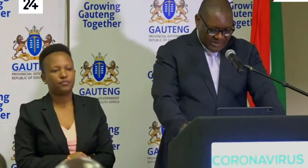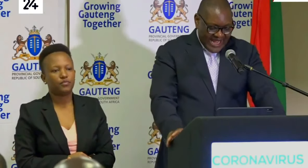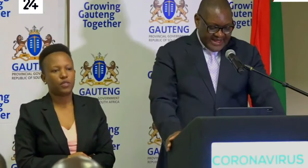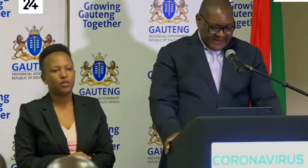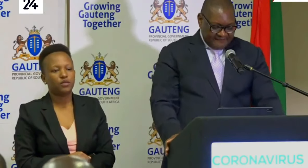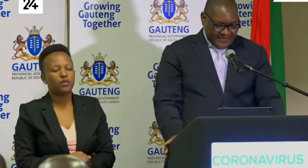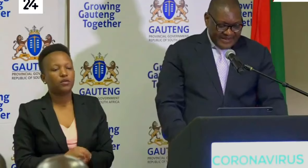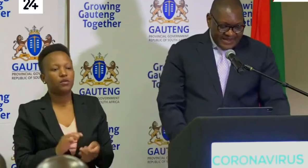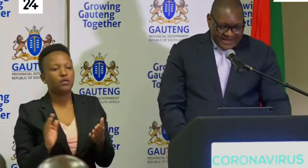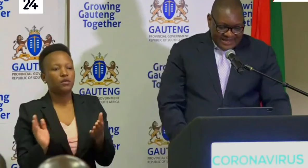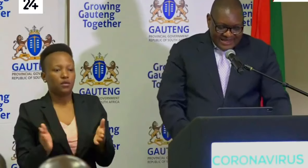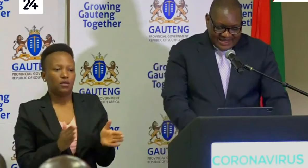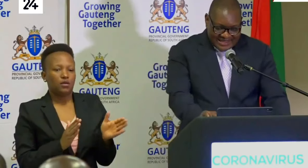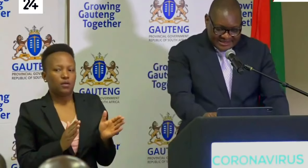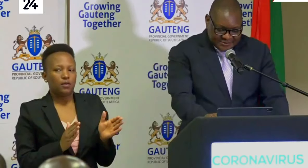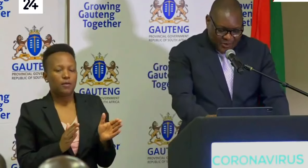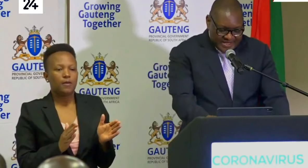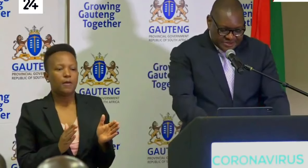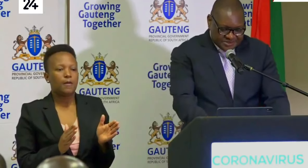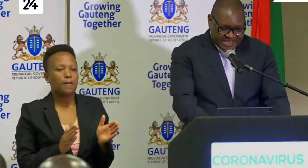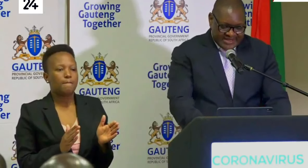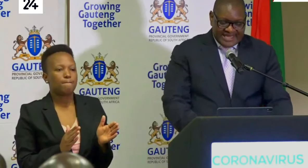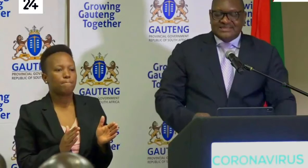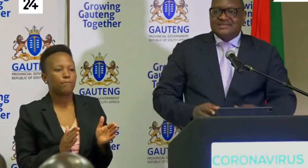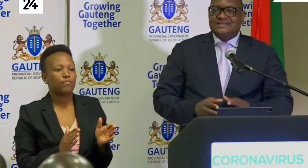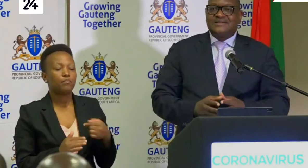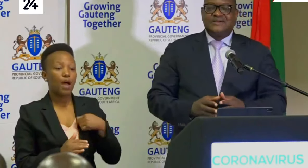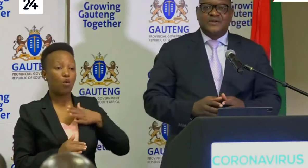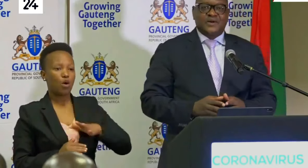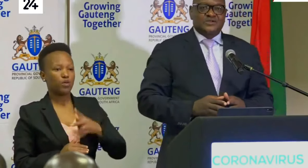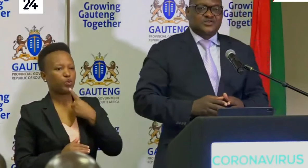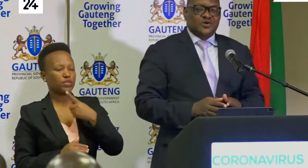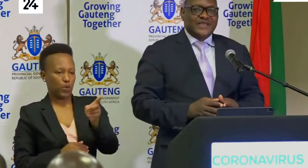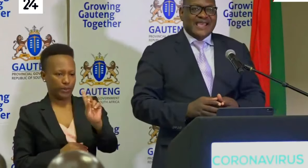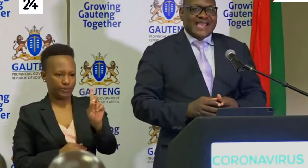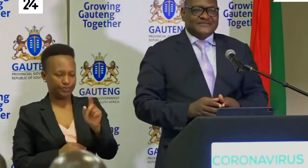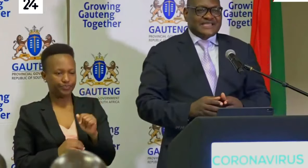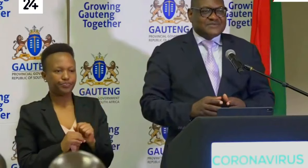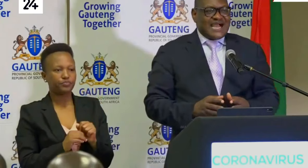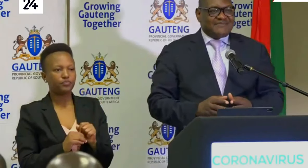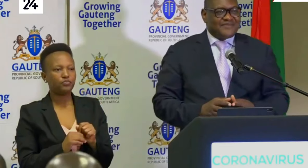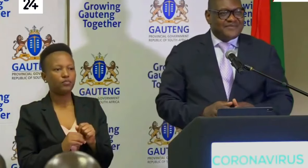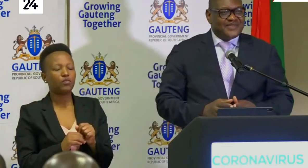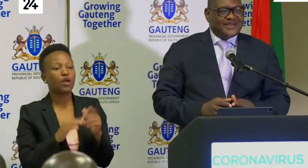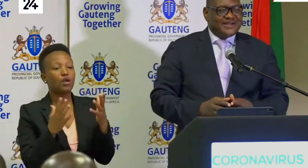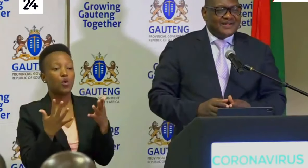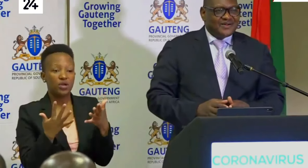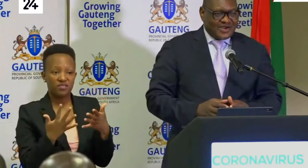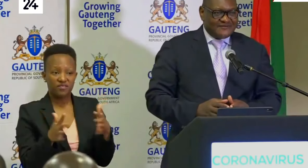I like at this point to say that we also have stepped up